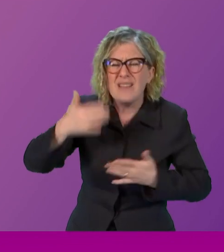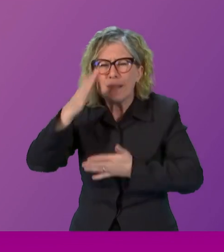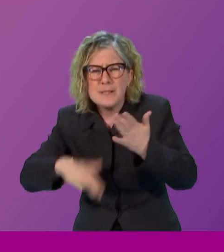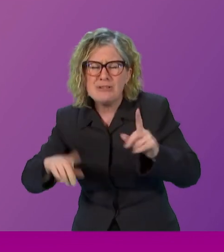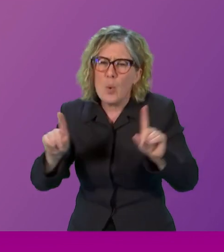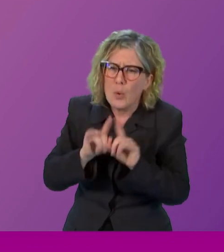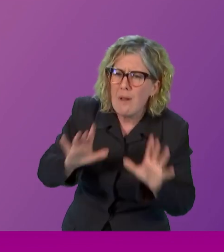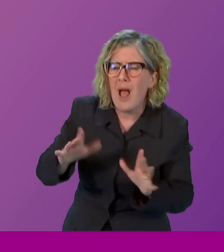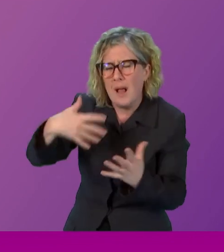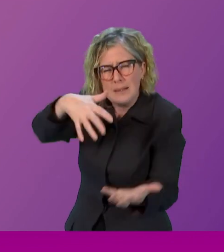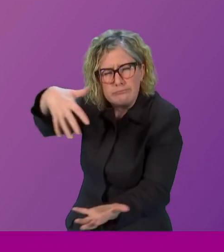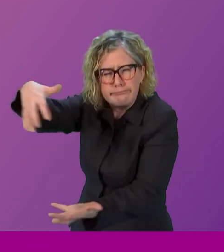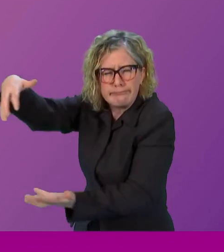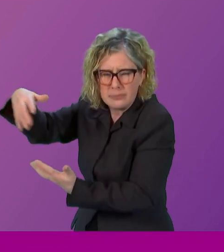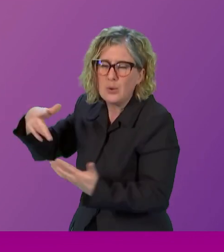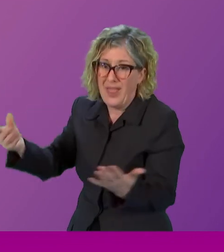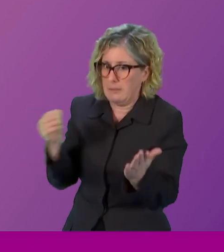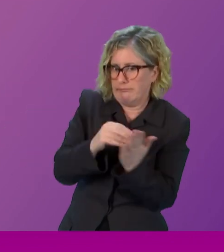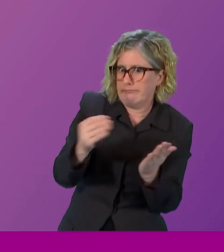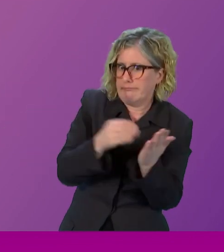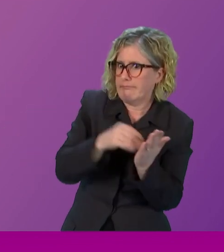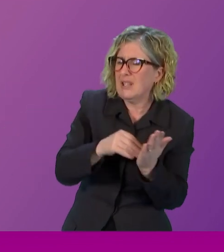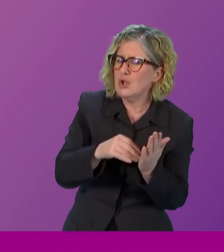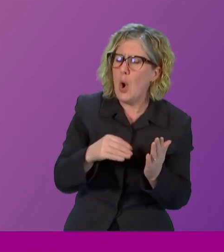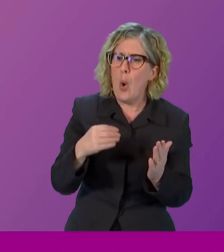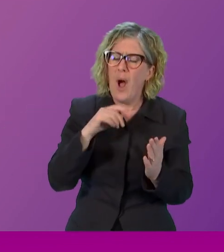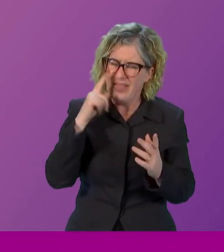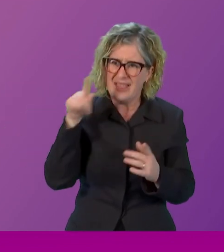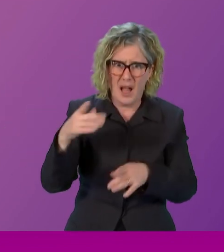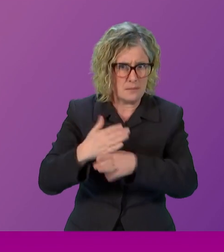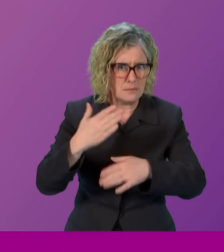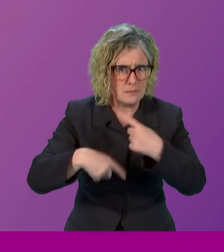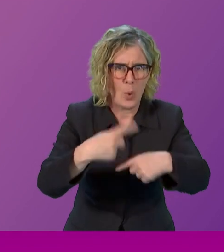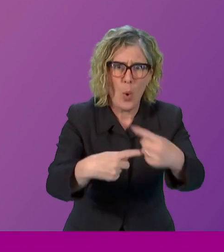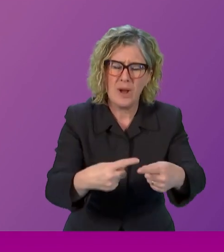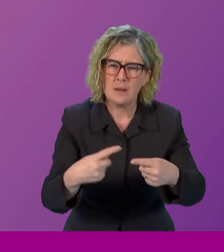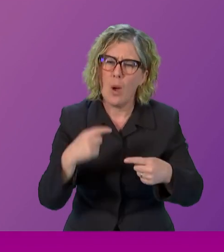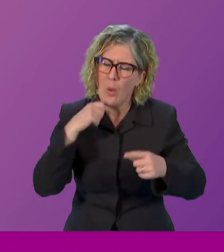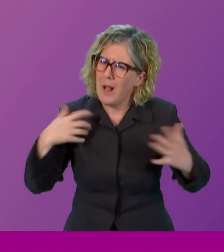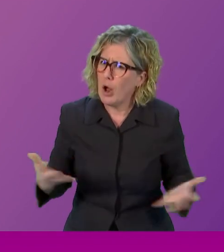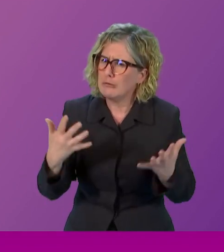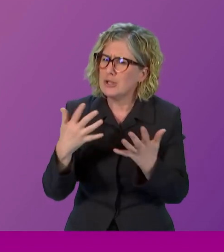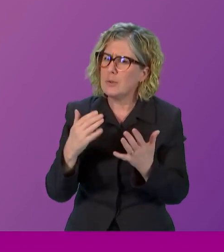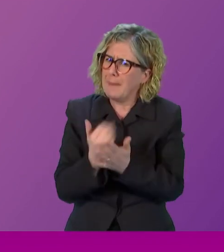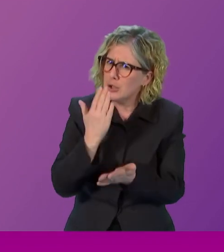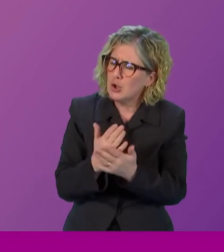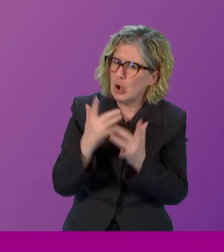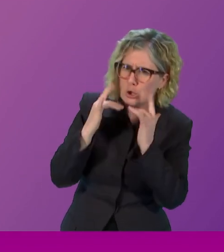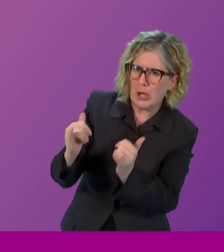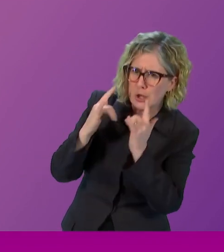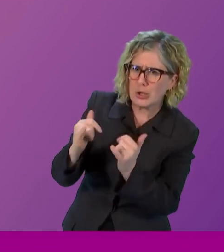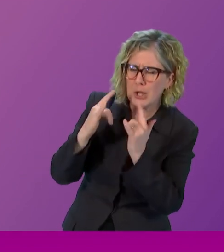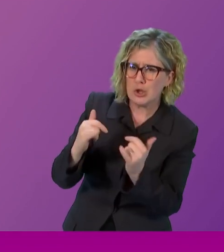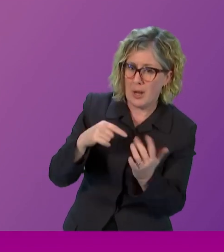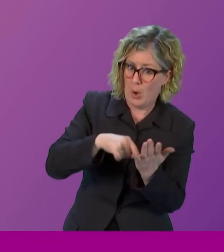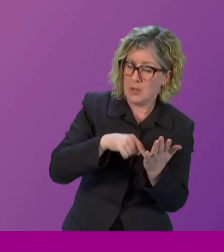underpin everything that was in it. And rolled out, there should be regular check-ins based on that model, so that